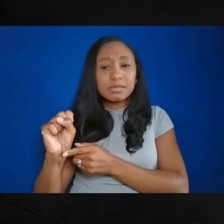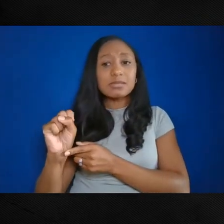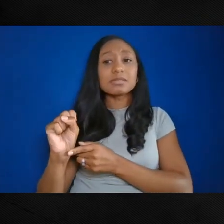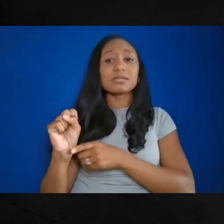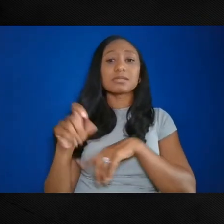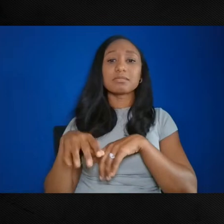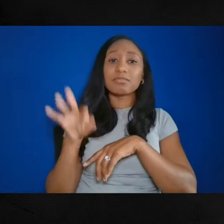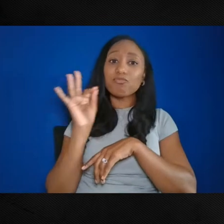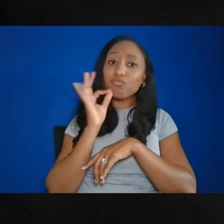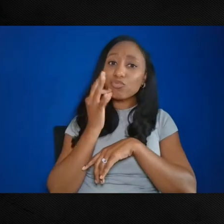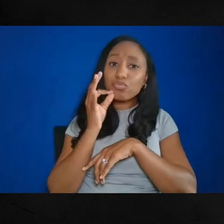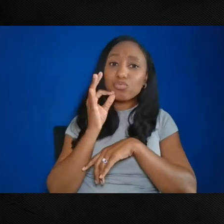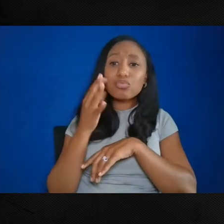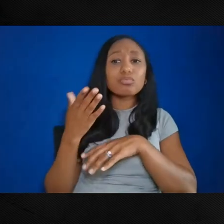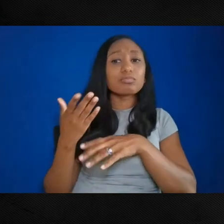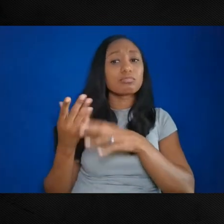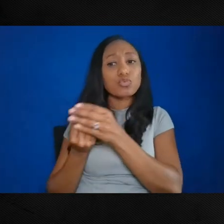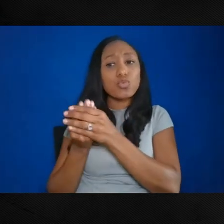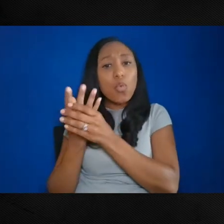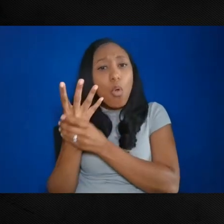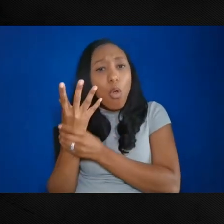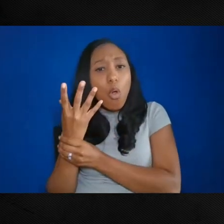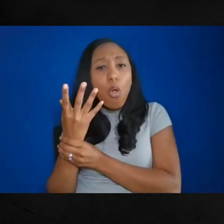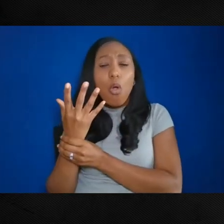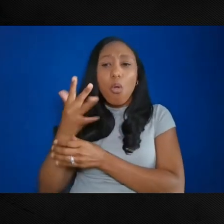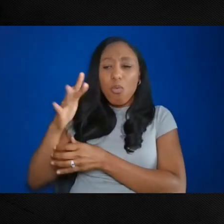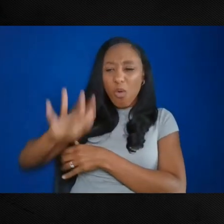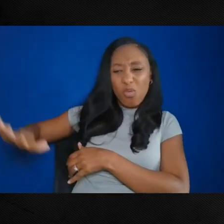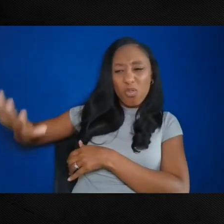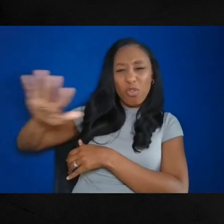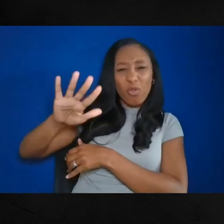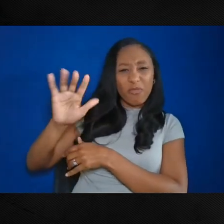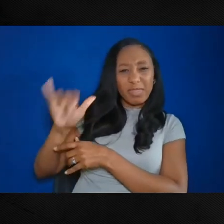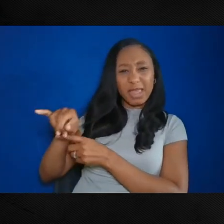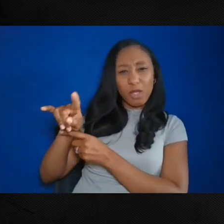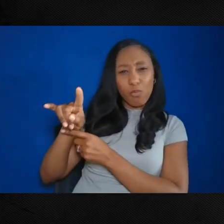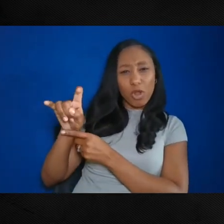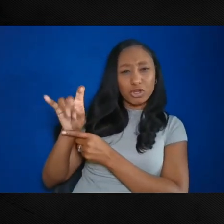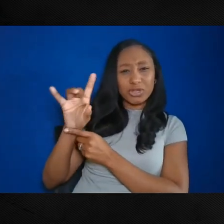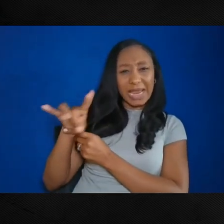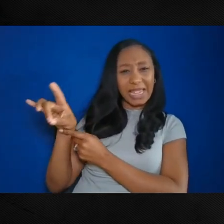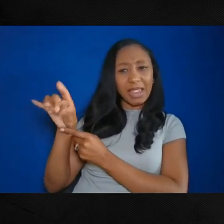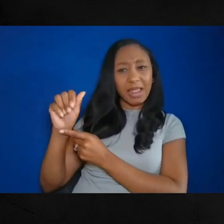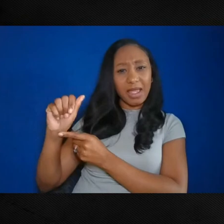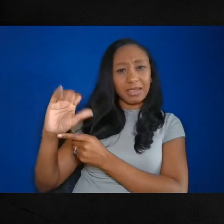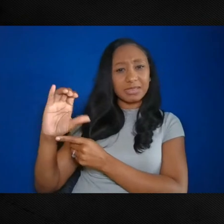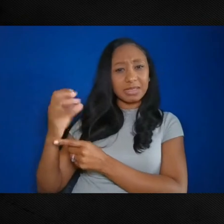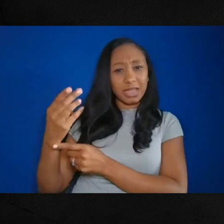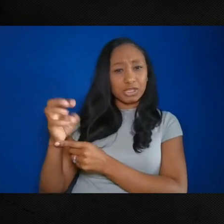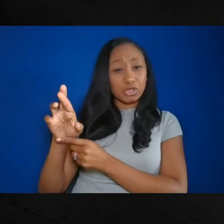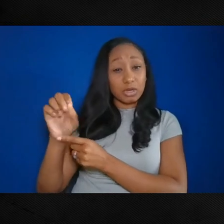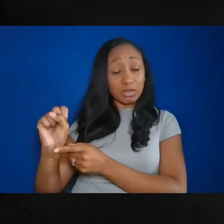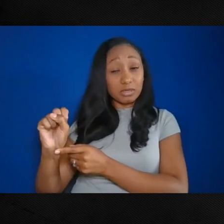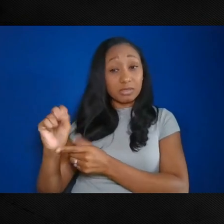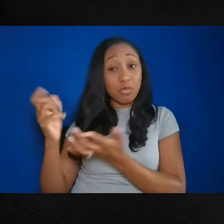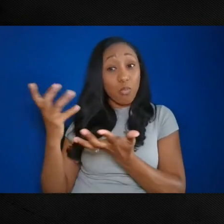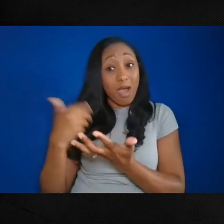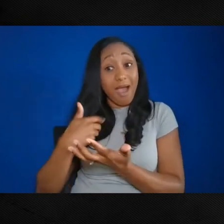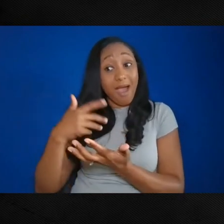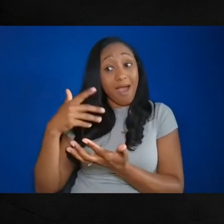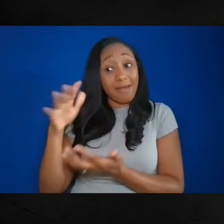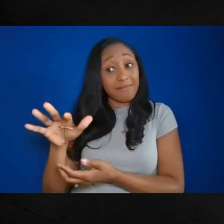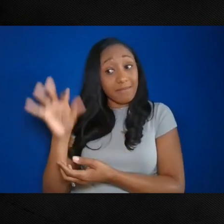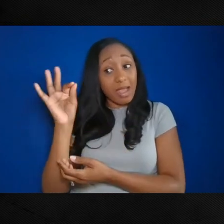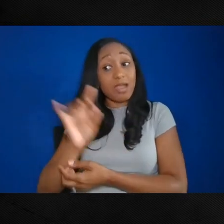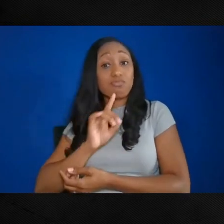on there, 180 acres, tobacco. But what I found equally as fascinating, Mr. Fred